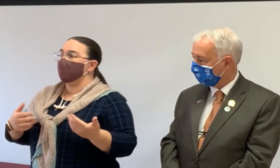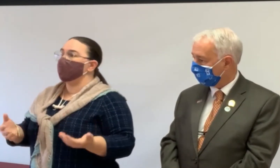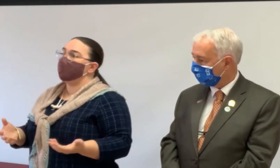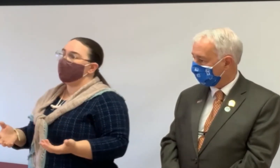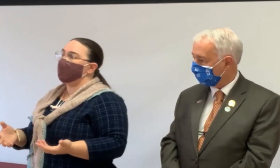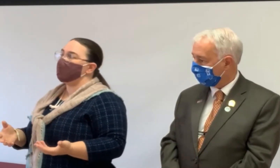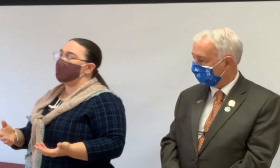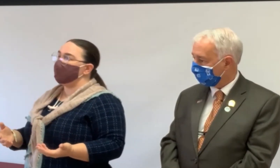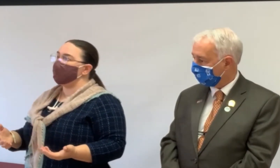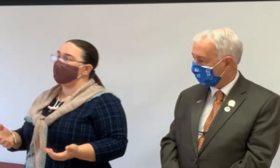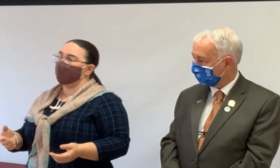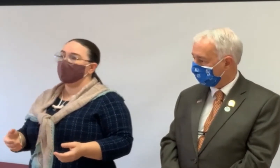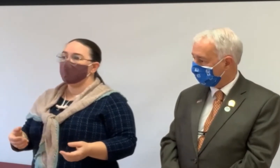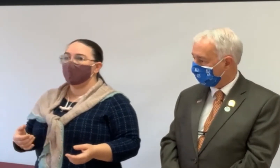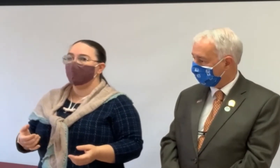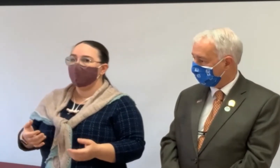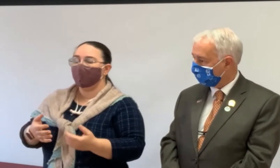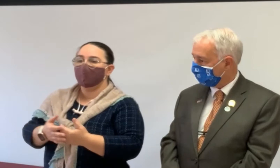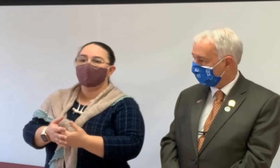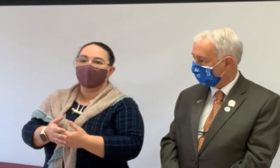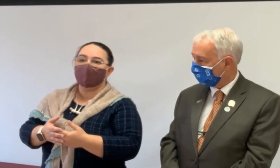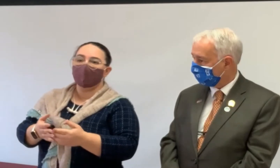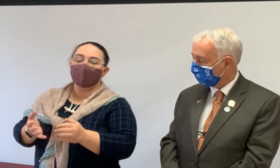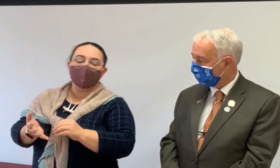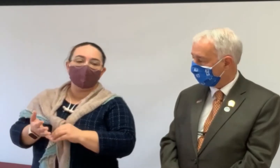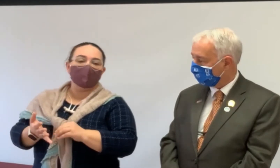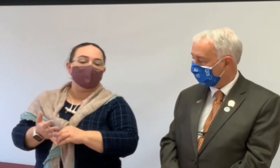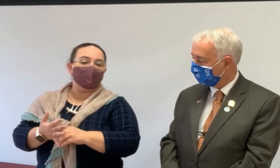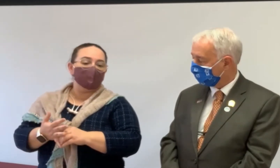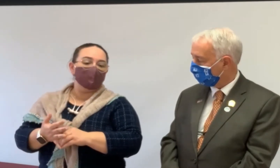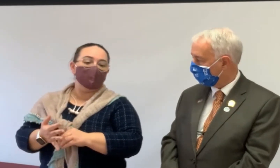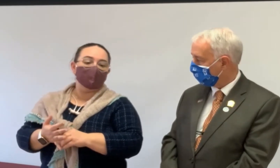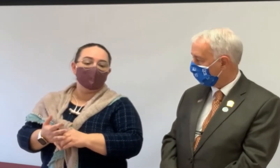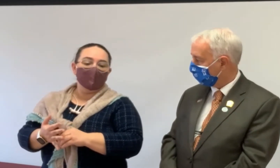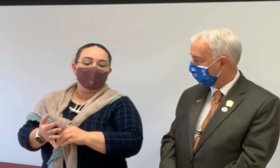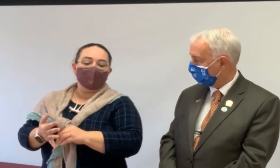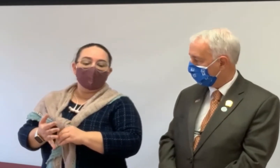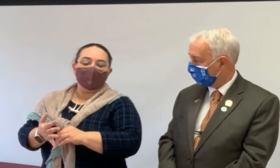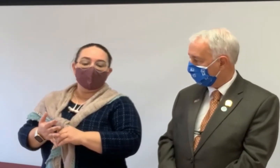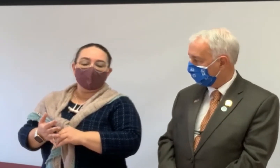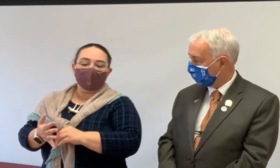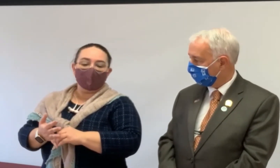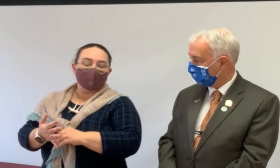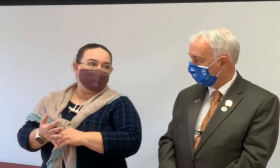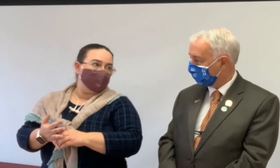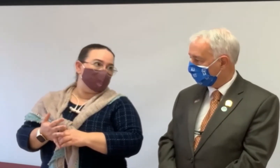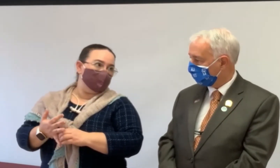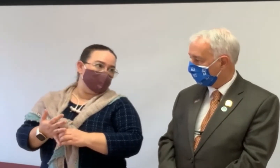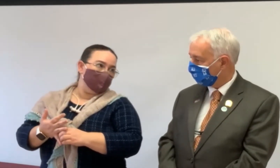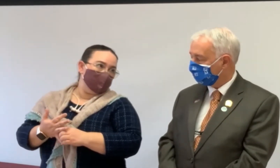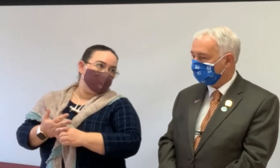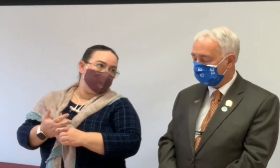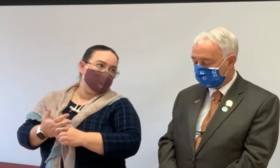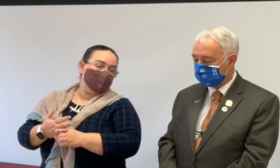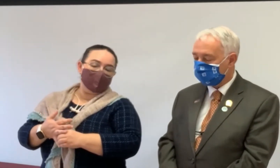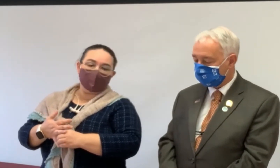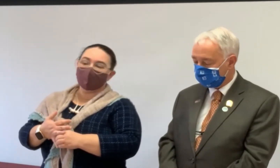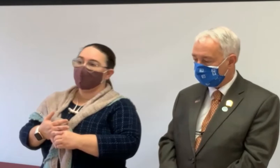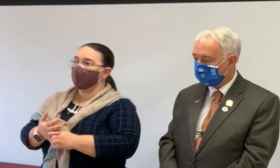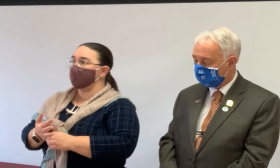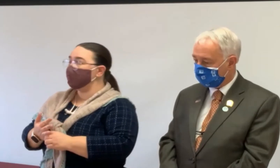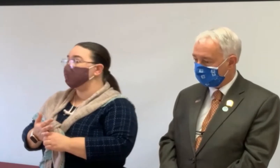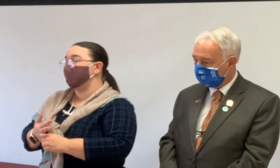mortgages are one of the ways that you can finance that we can also help. We can help connect you with, uh, great experienced reverse mortgage